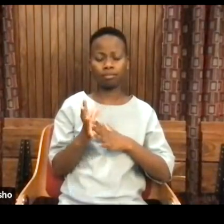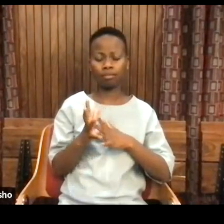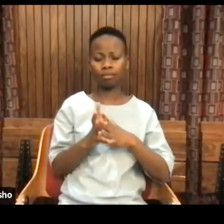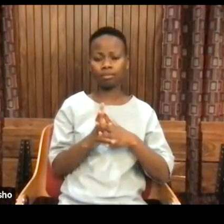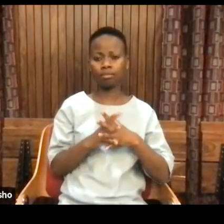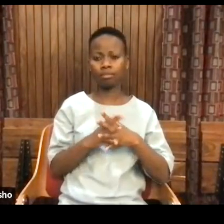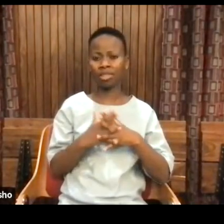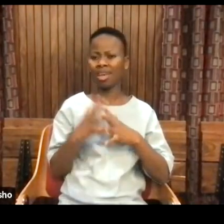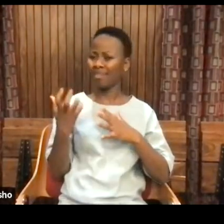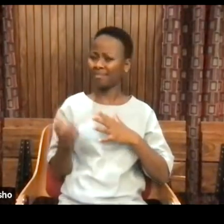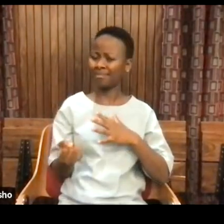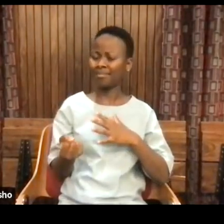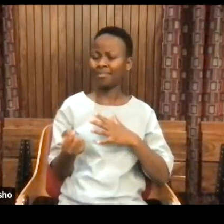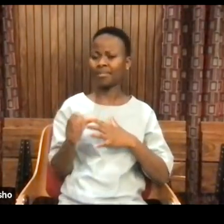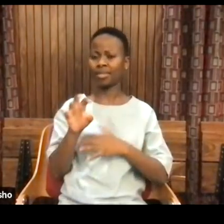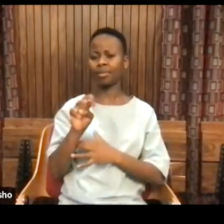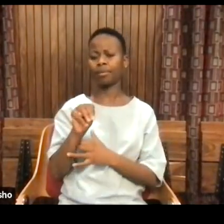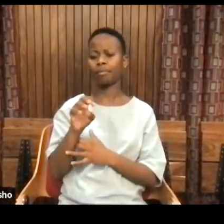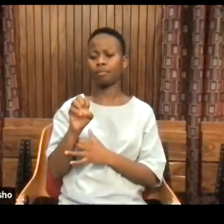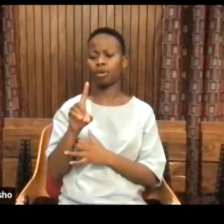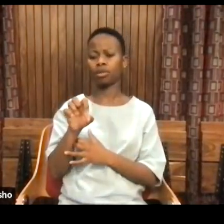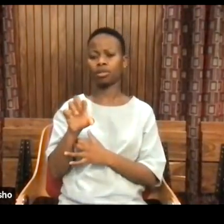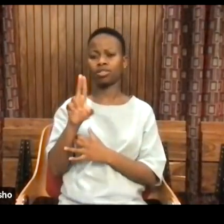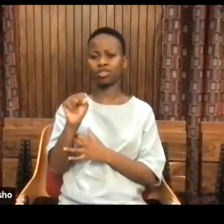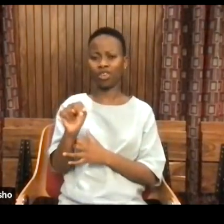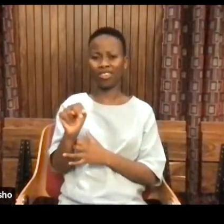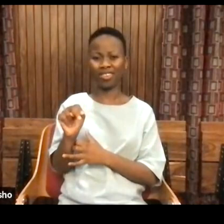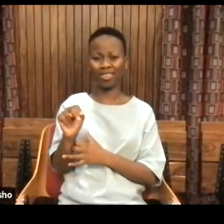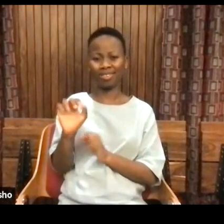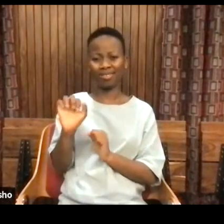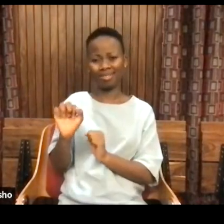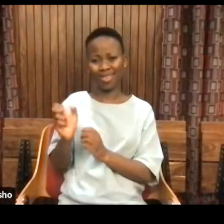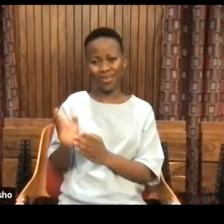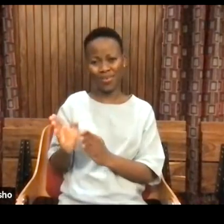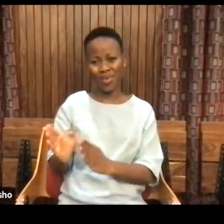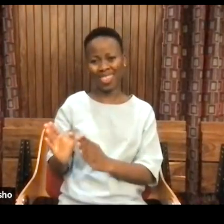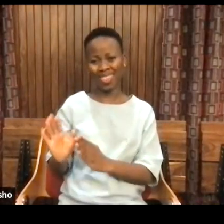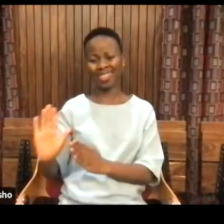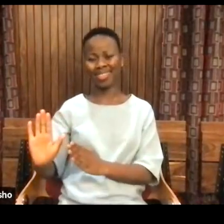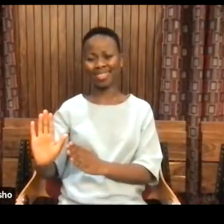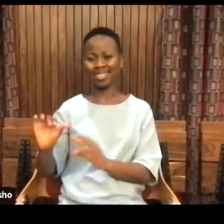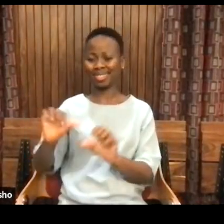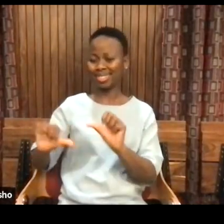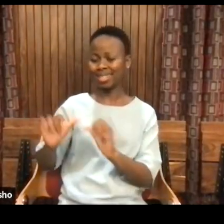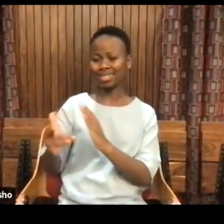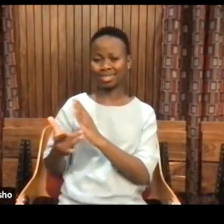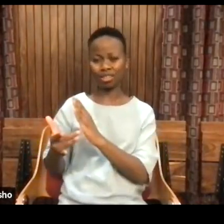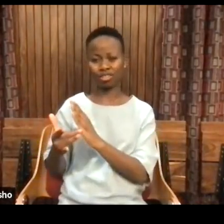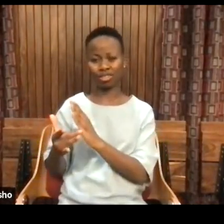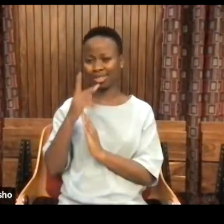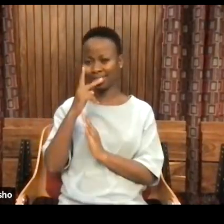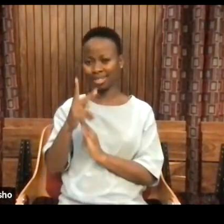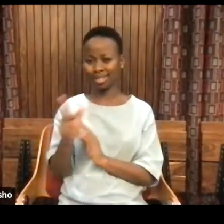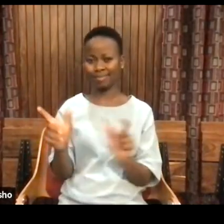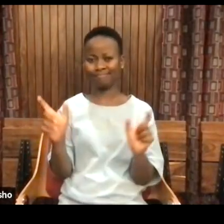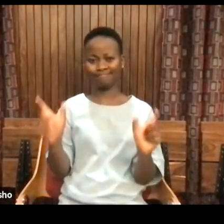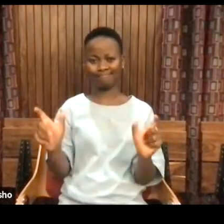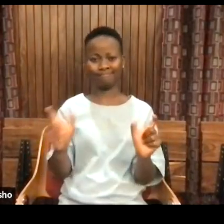modern forms of like science and technology. So science and technology has sort of